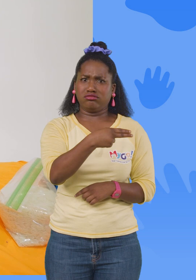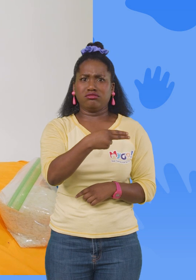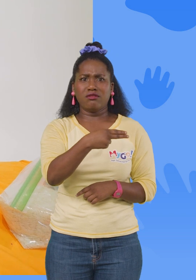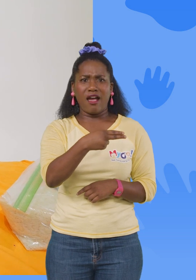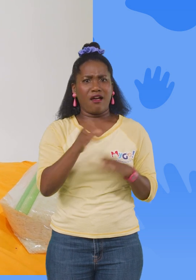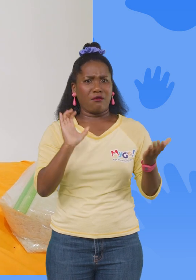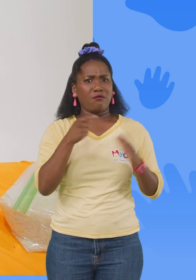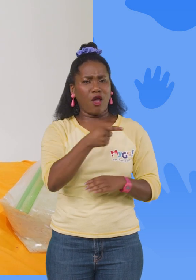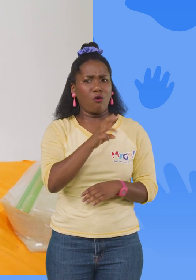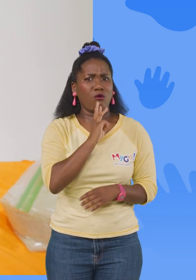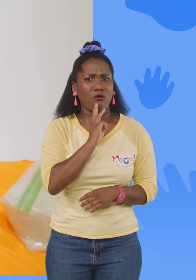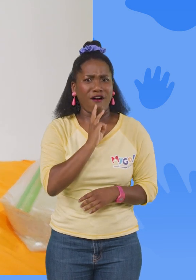than water. Whoa.